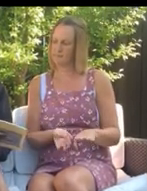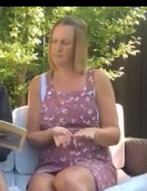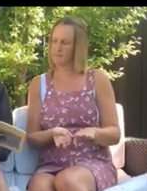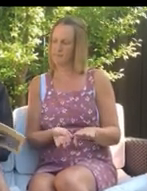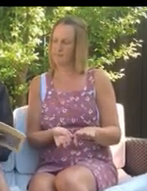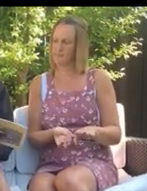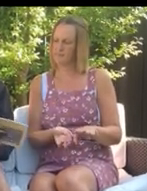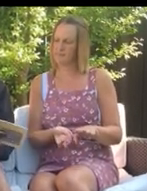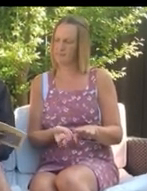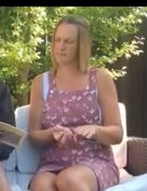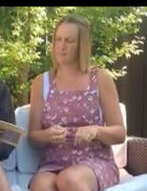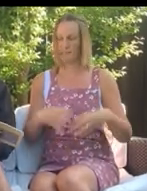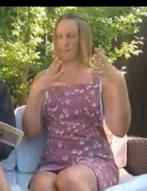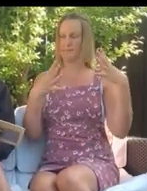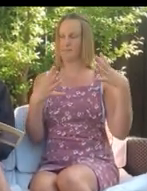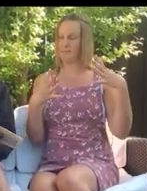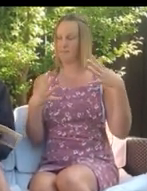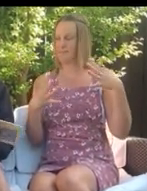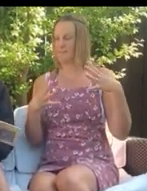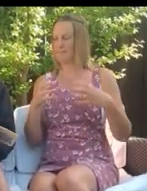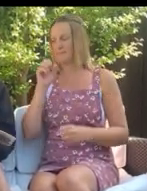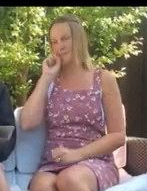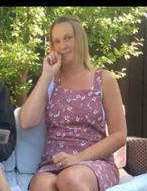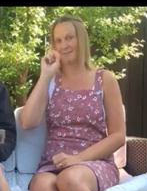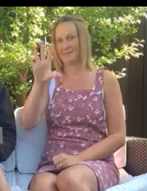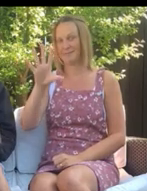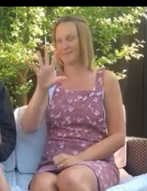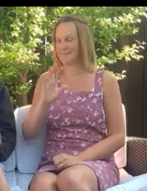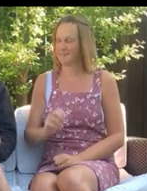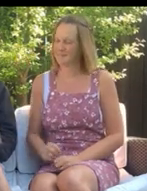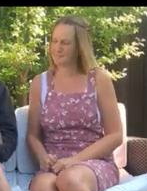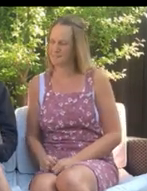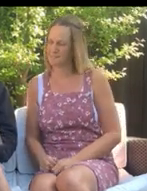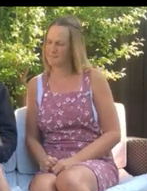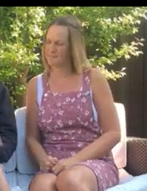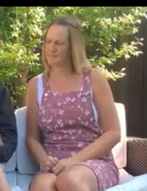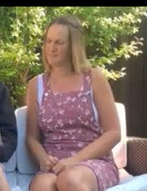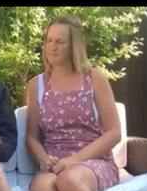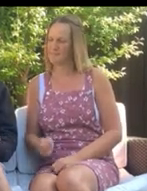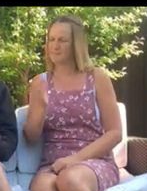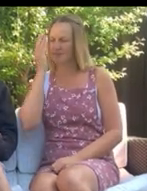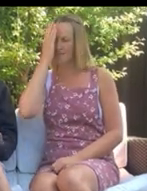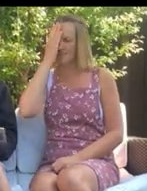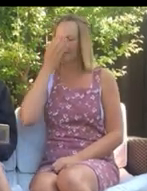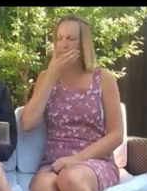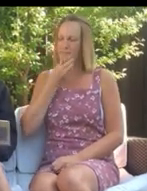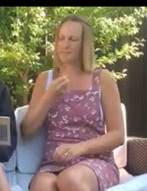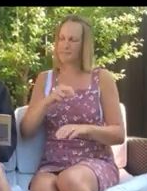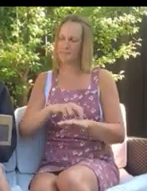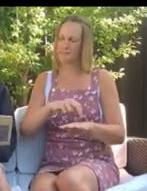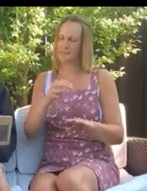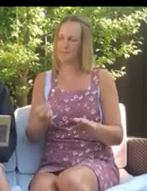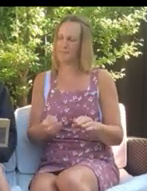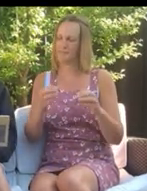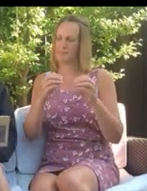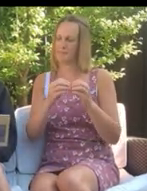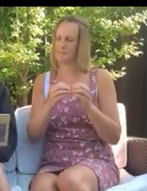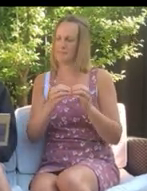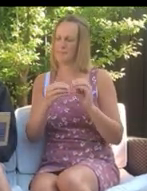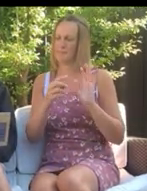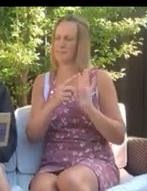is almost caught, when suddenly, with a crash and a cry, the pirates fall into the pit.